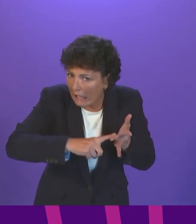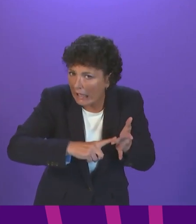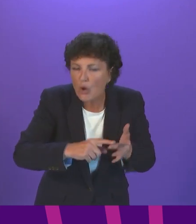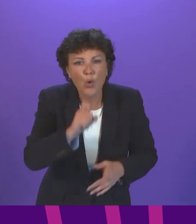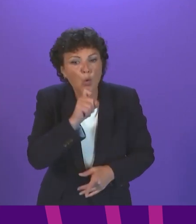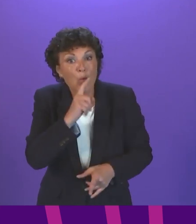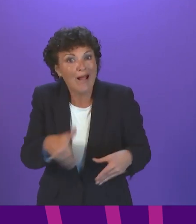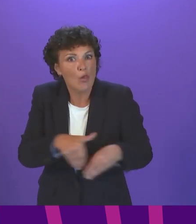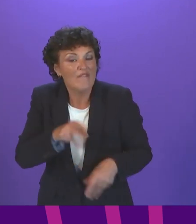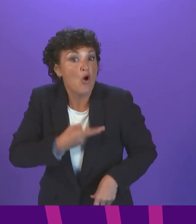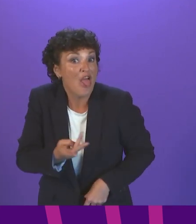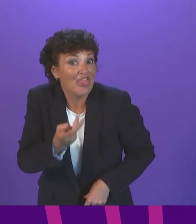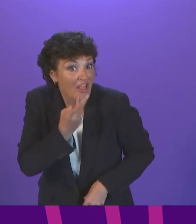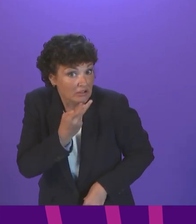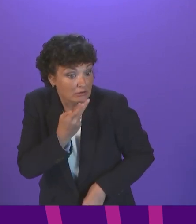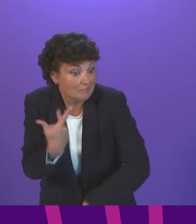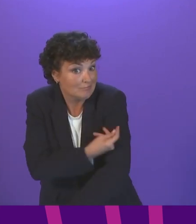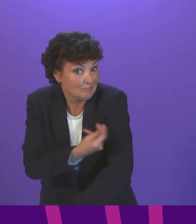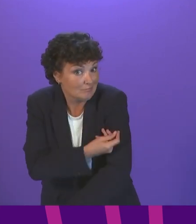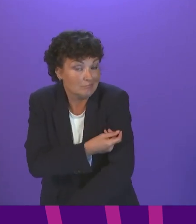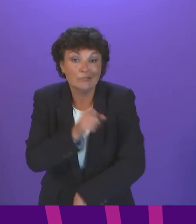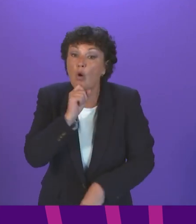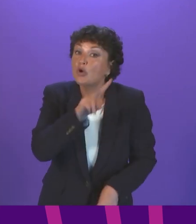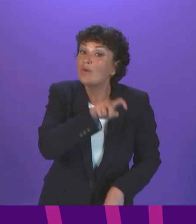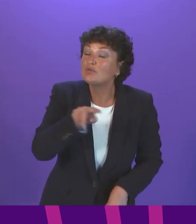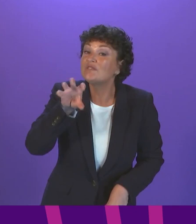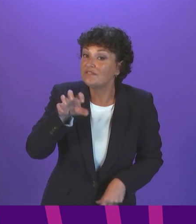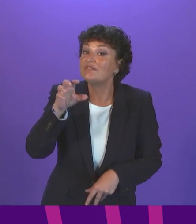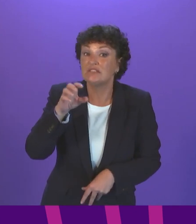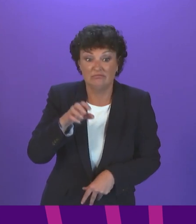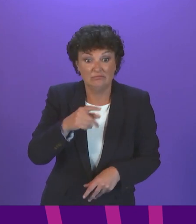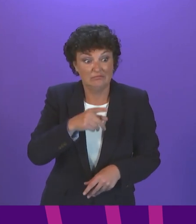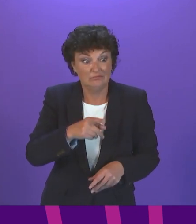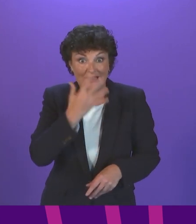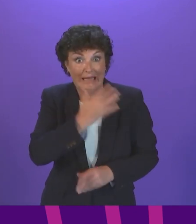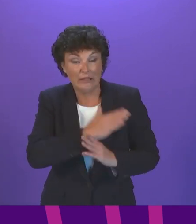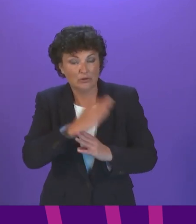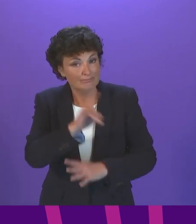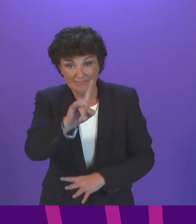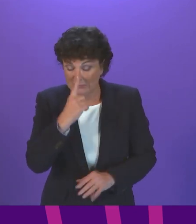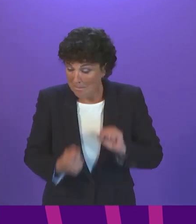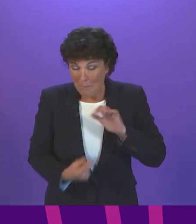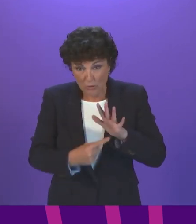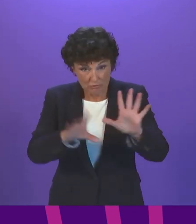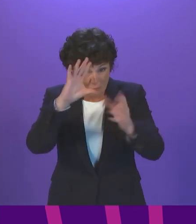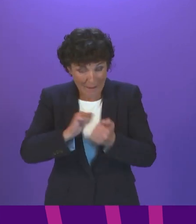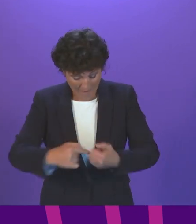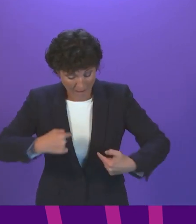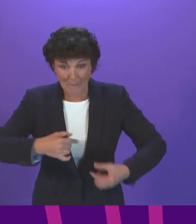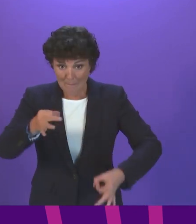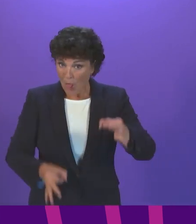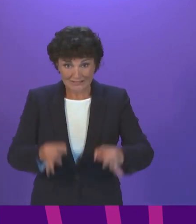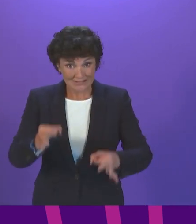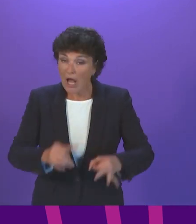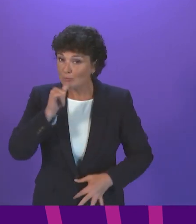in a booster programme and on 12- to 15-year-olds, it is important that we base all of our decisions. I'm a politician. I